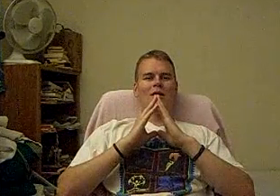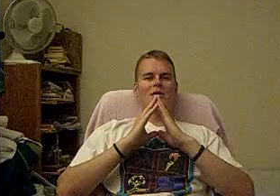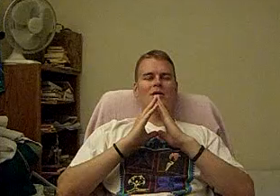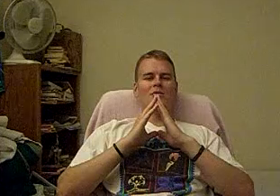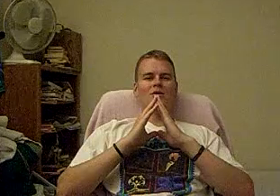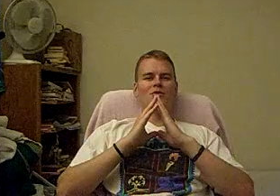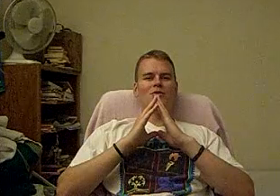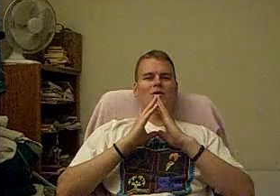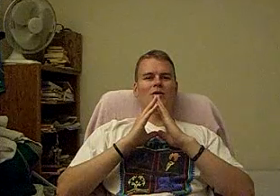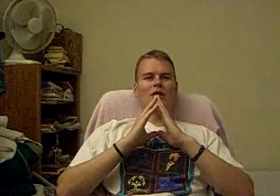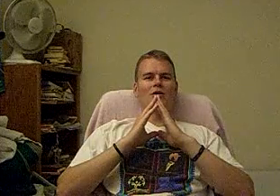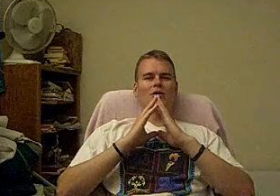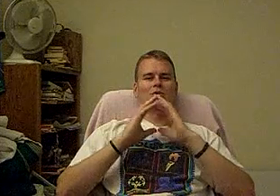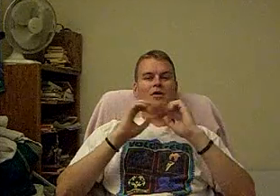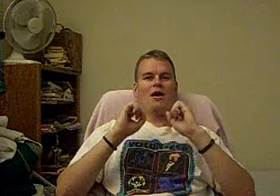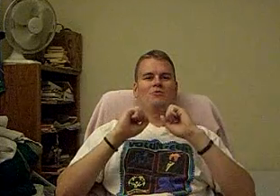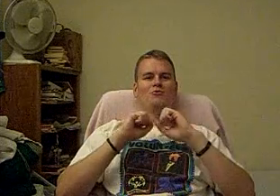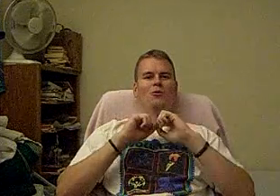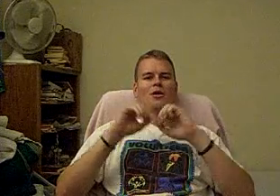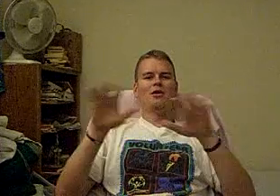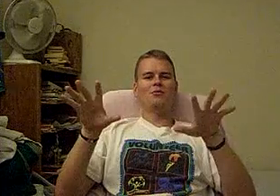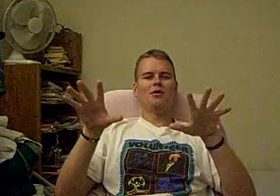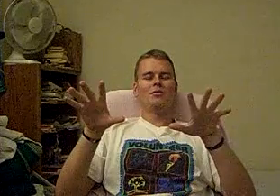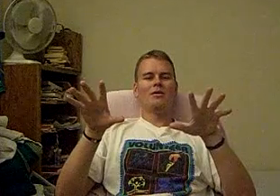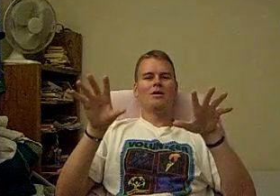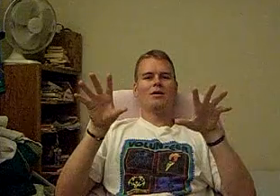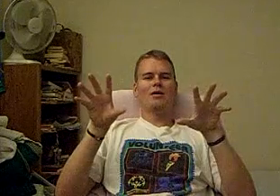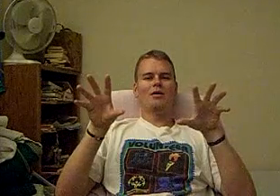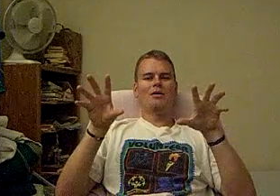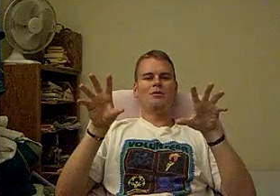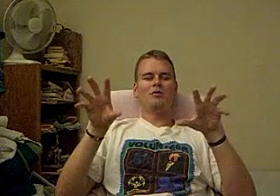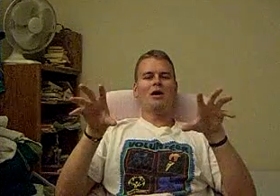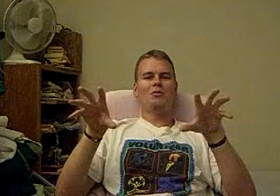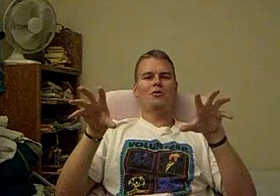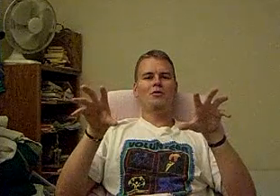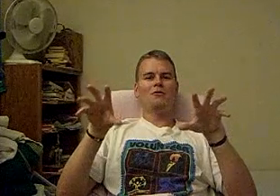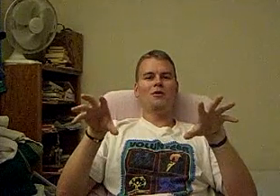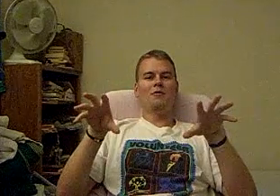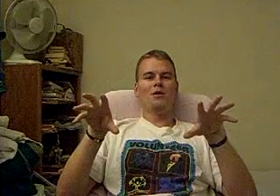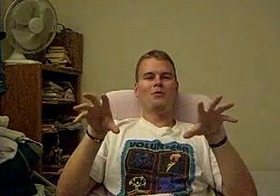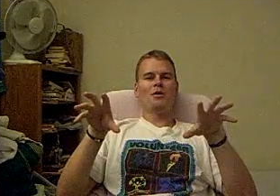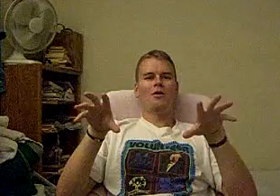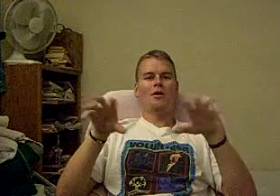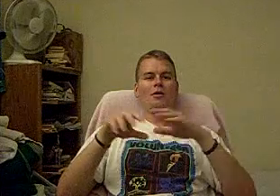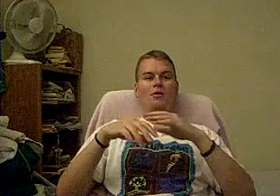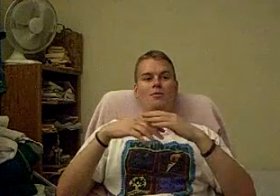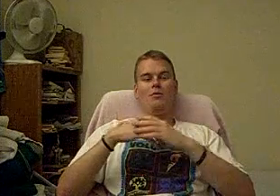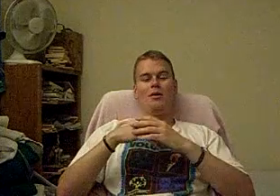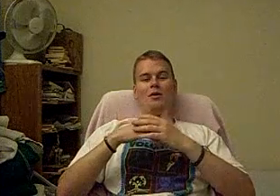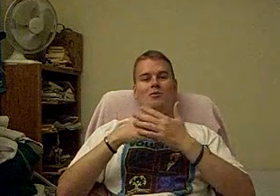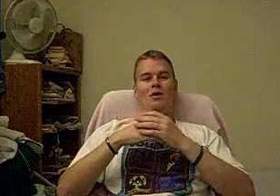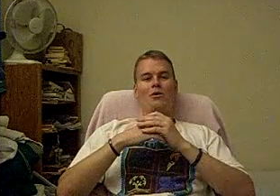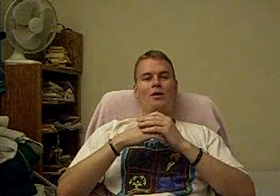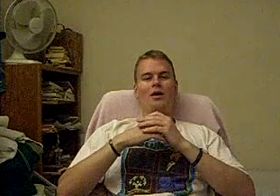think it's interesting that you can just have so many different time periods available there. And you can say, okay, a